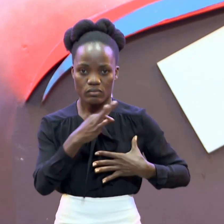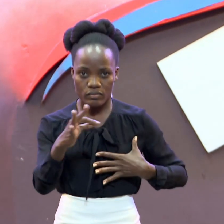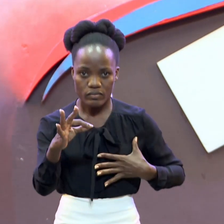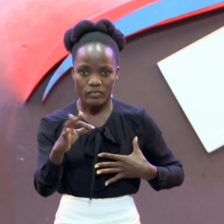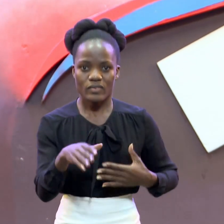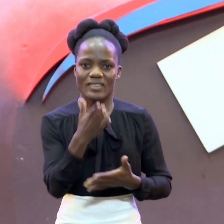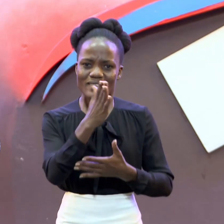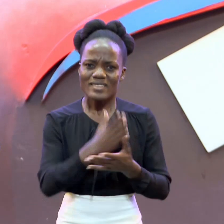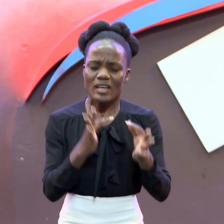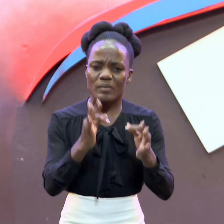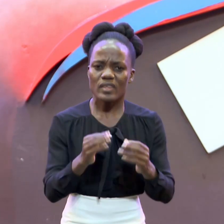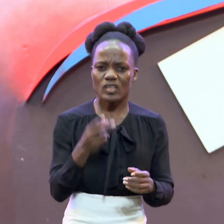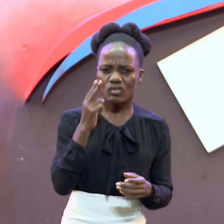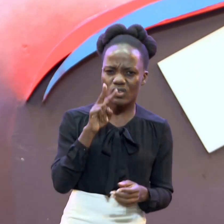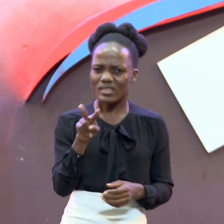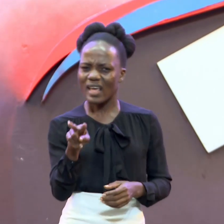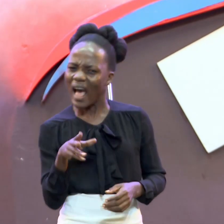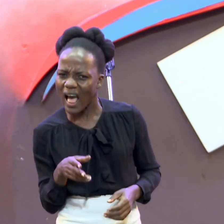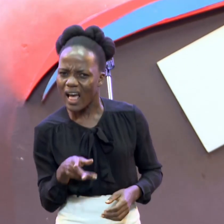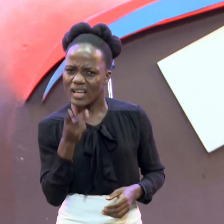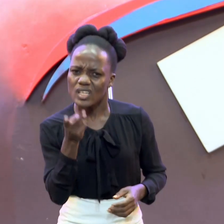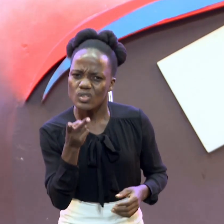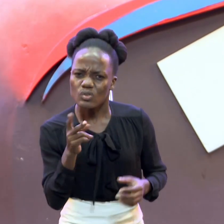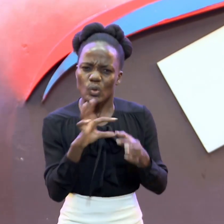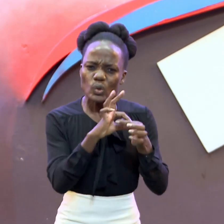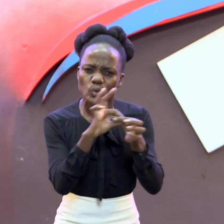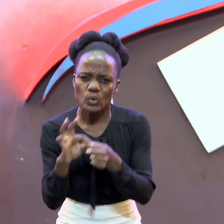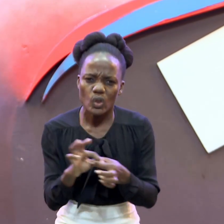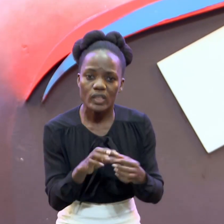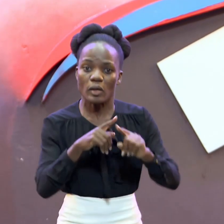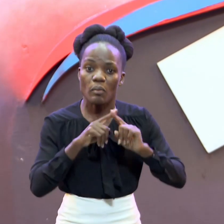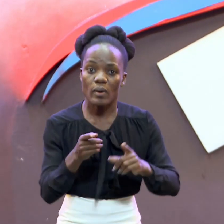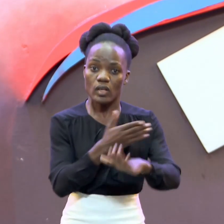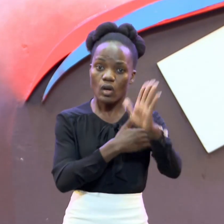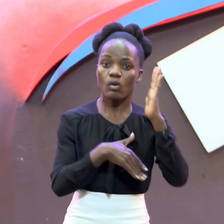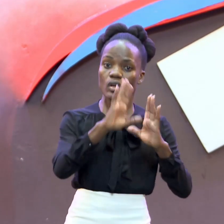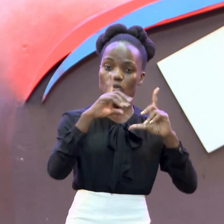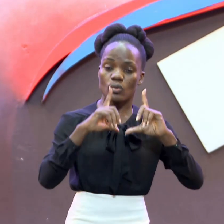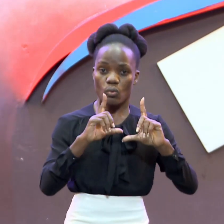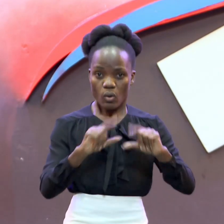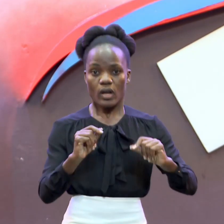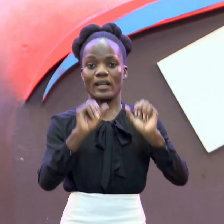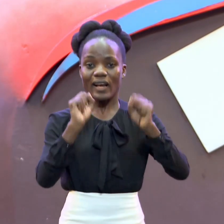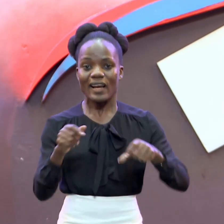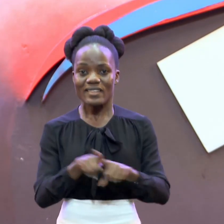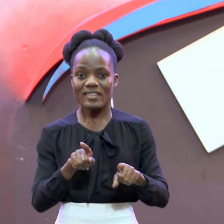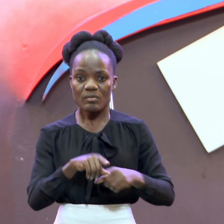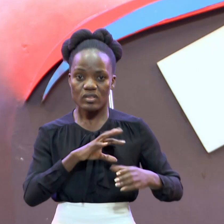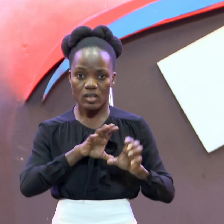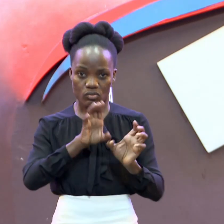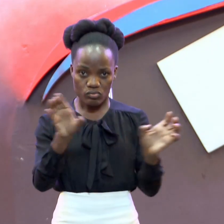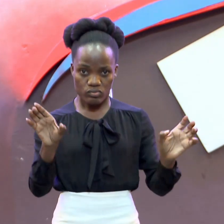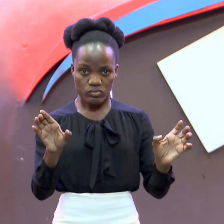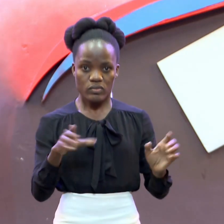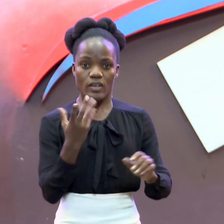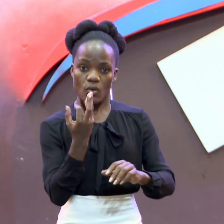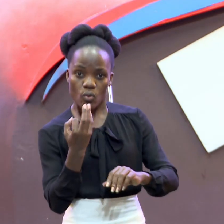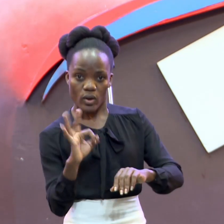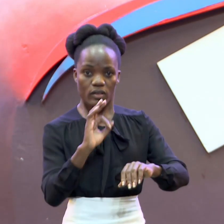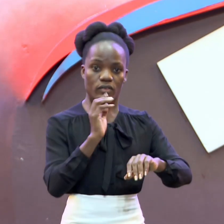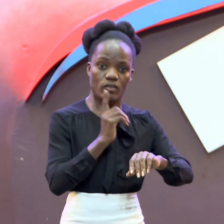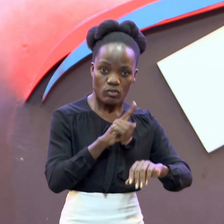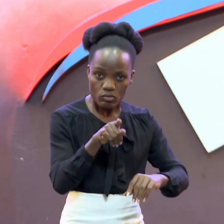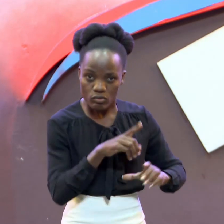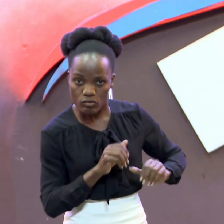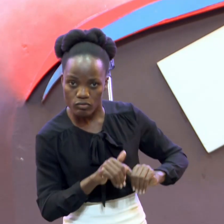seem To be So intertwined So When we follow The Word of God In whatsoever We do We know It will help us